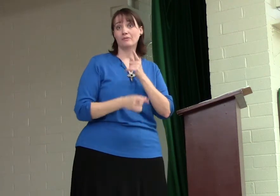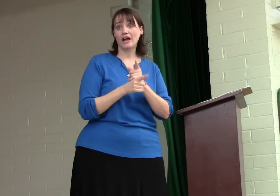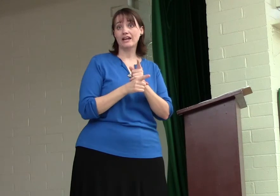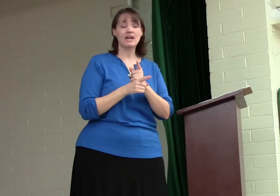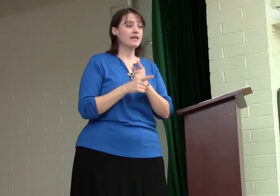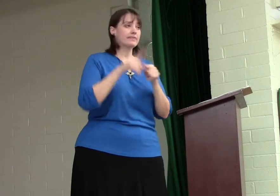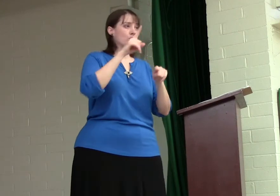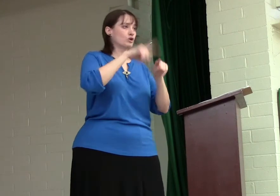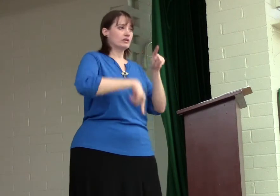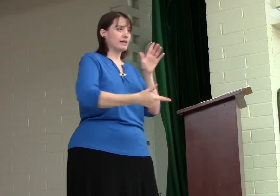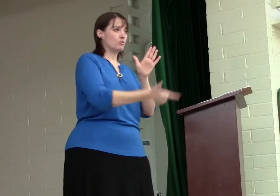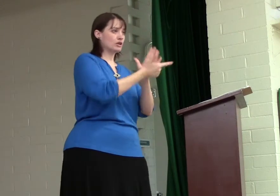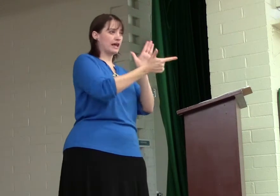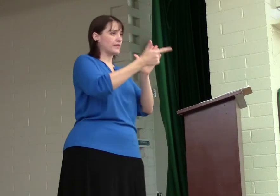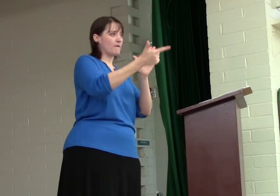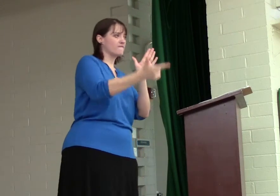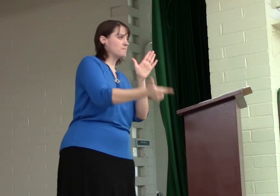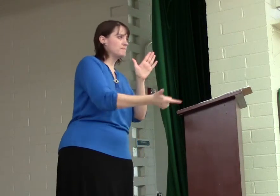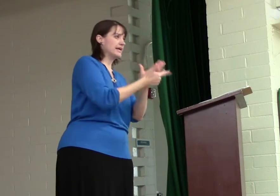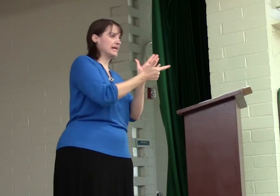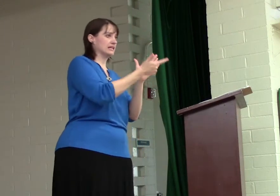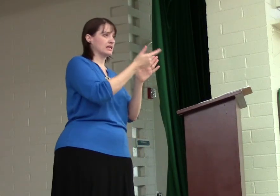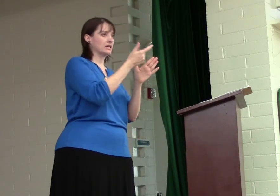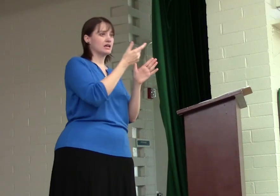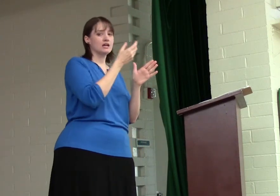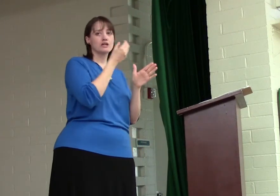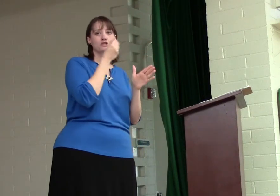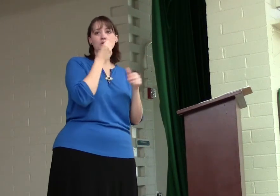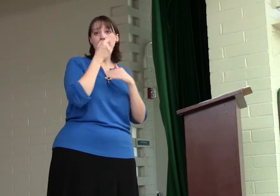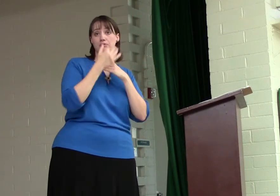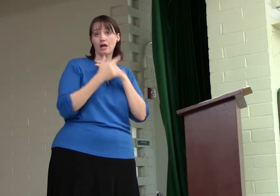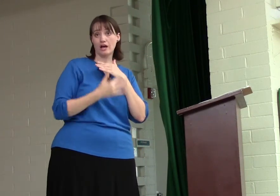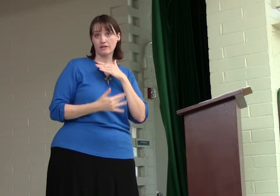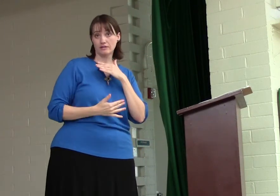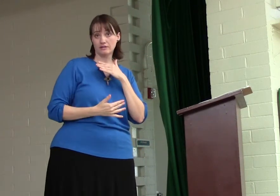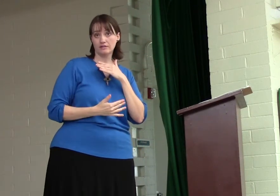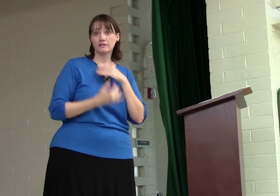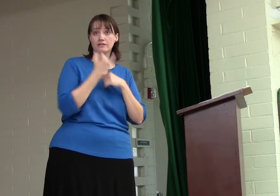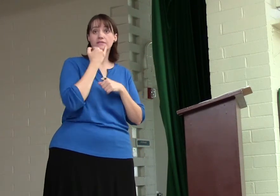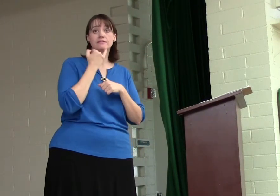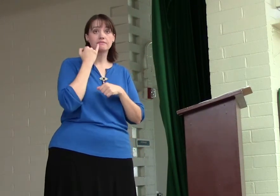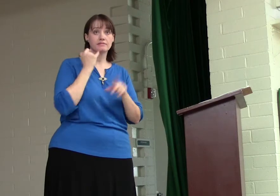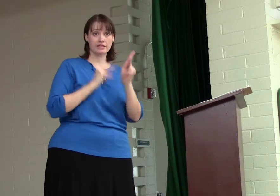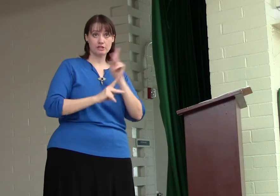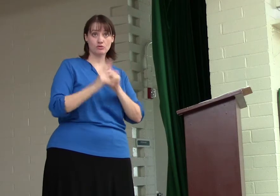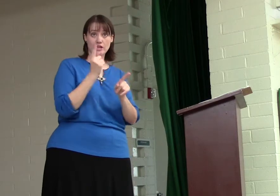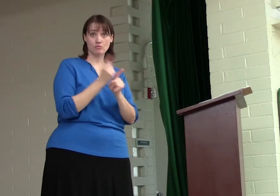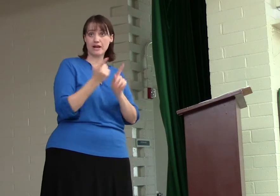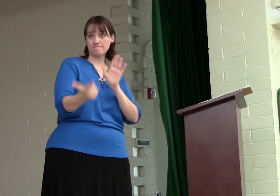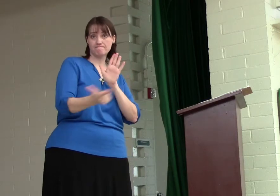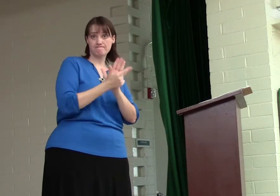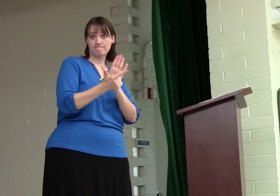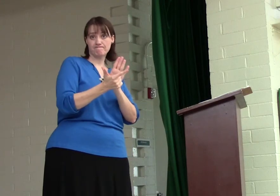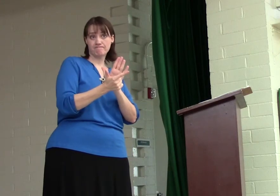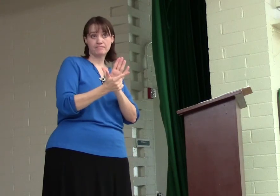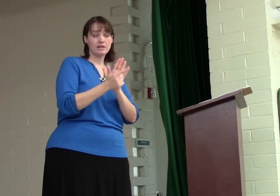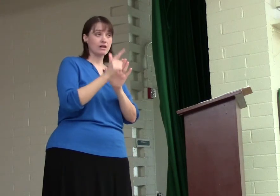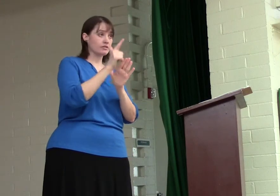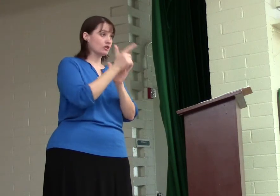right? They weren't allowed. They were forbidden to eat blood. The Israelites, right? The